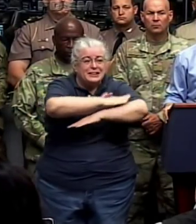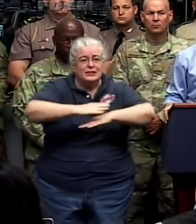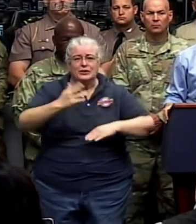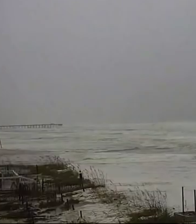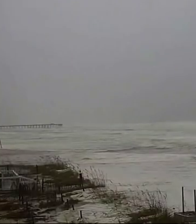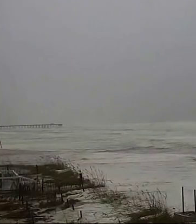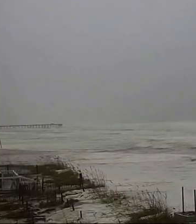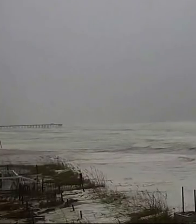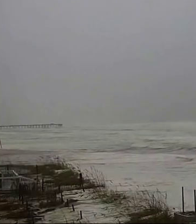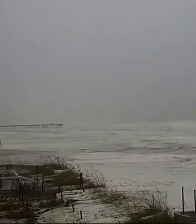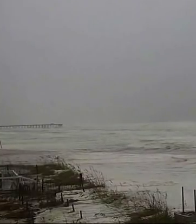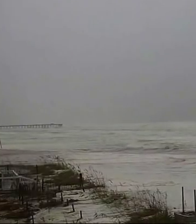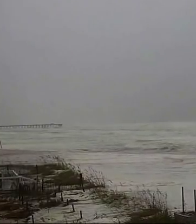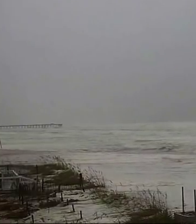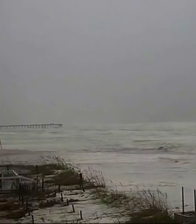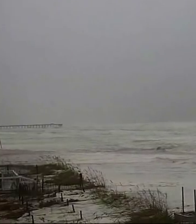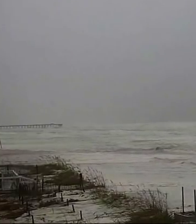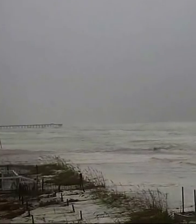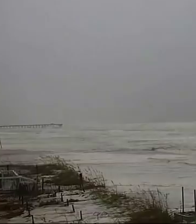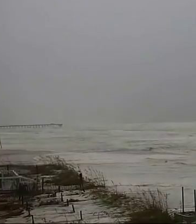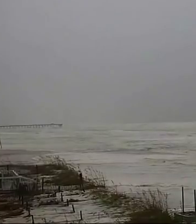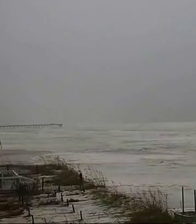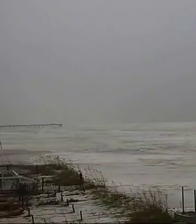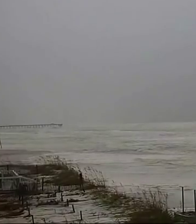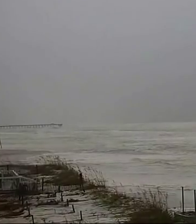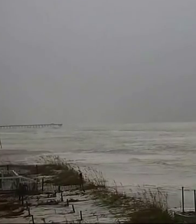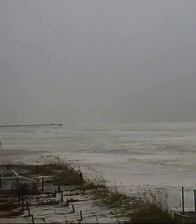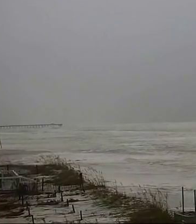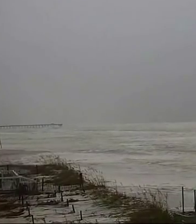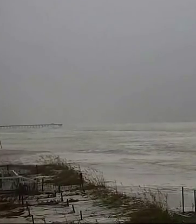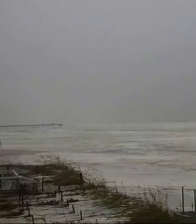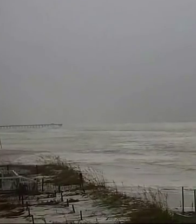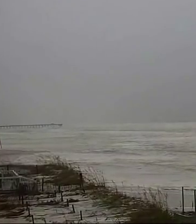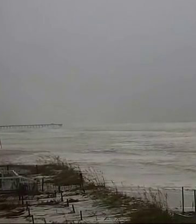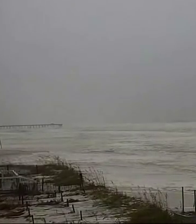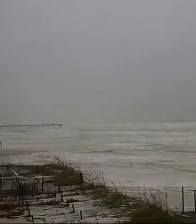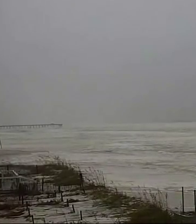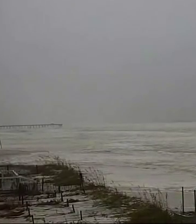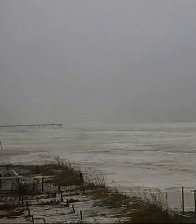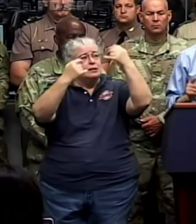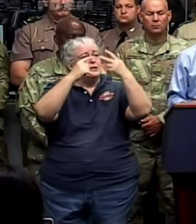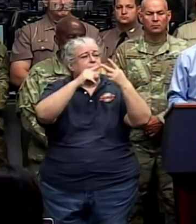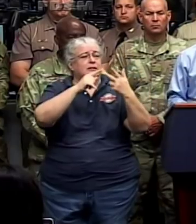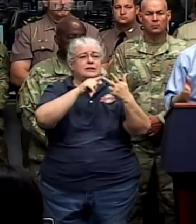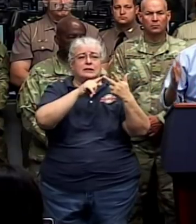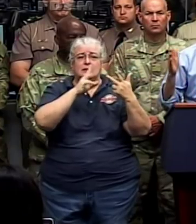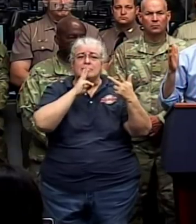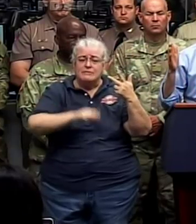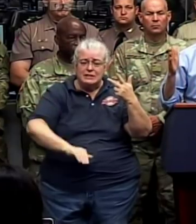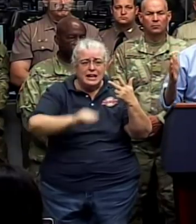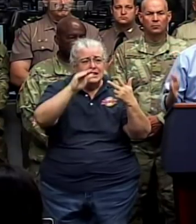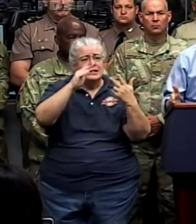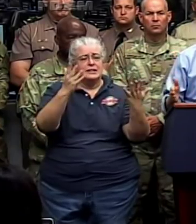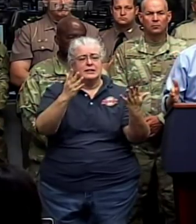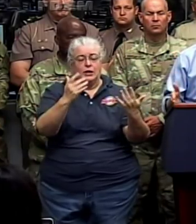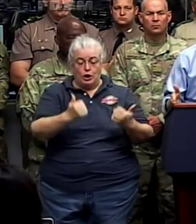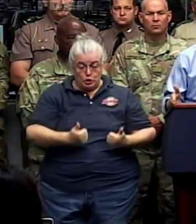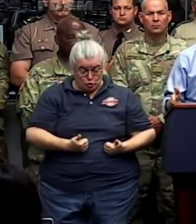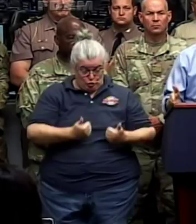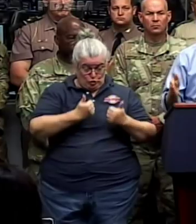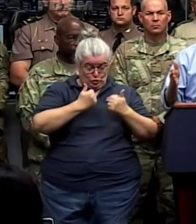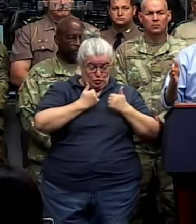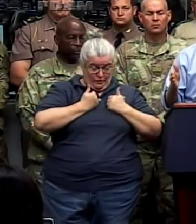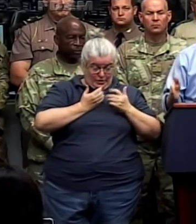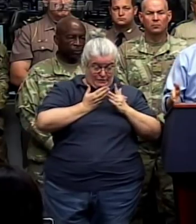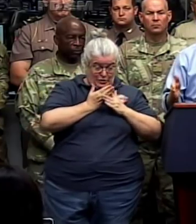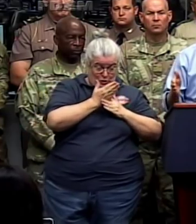it's deadly. Be cautious. There's going to be downed trees, downed paralyzed, flooding. We're going to have all these issues, so survive this storm